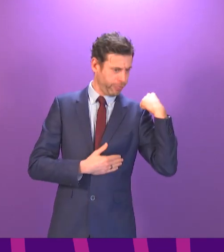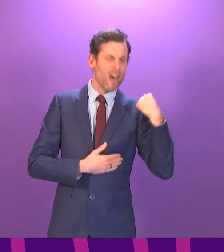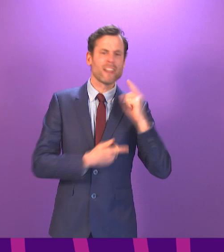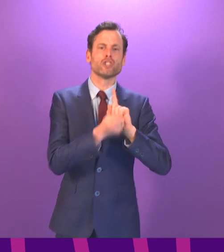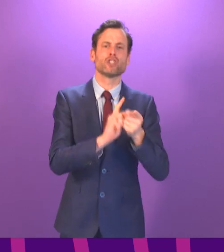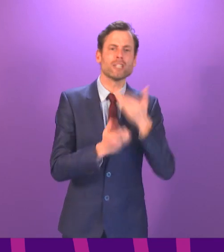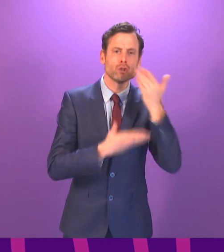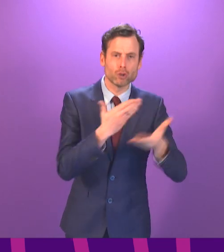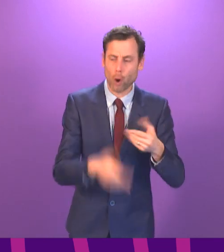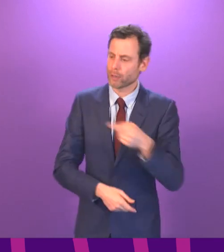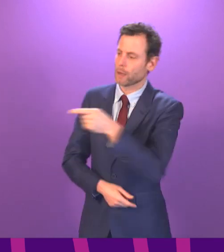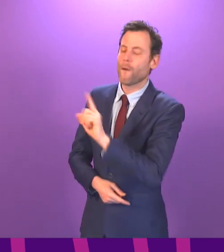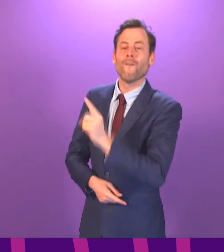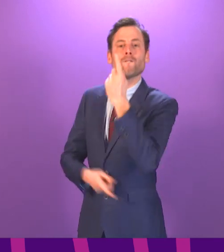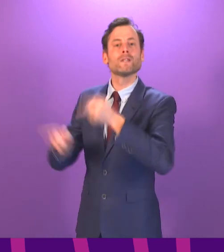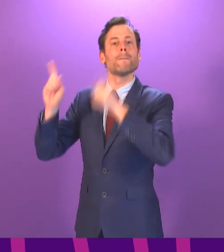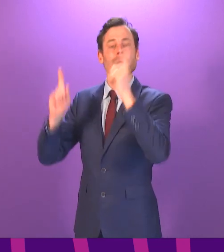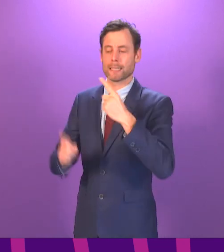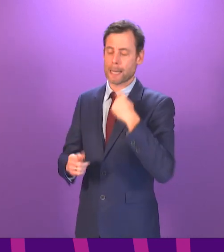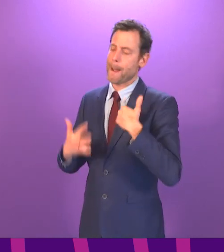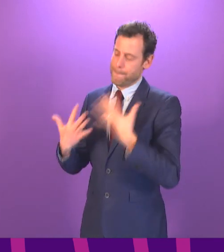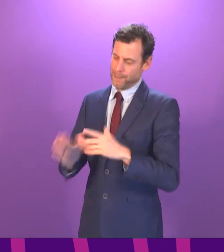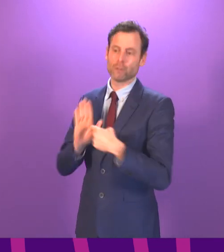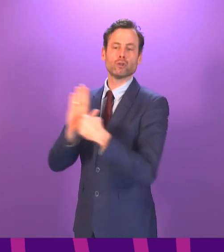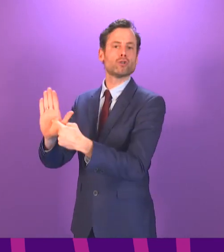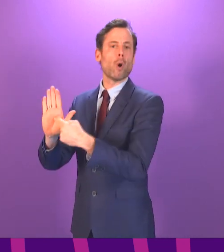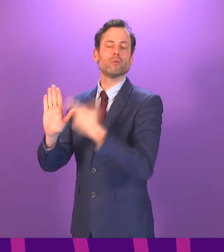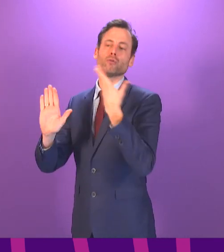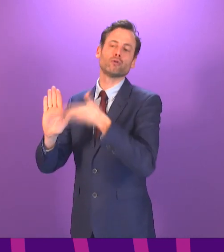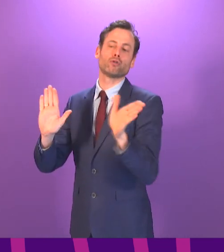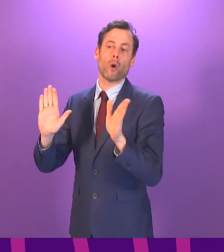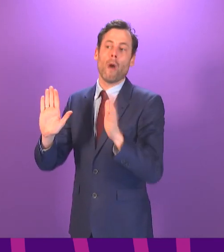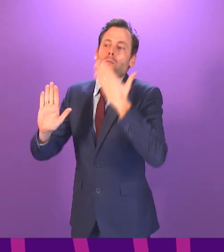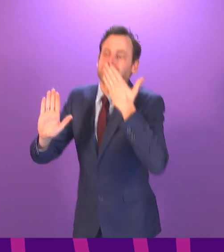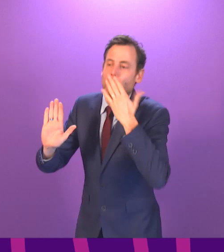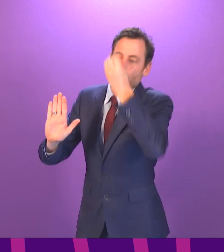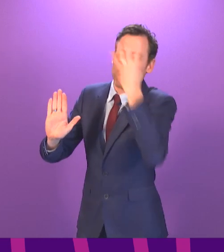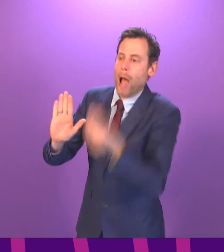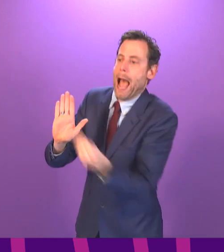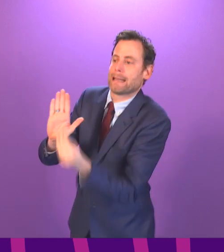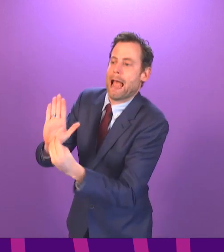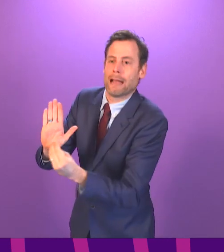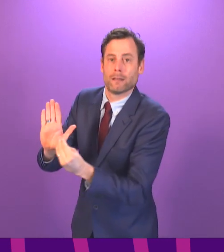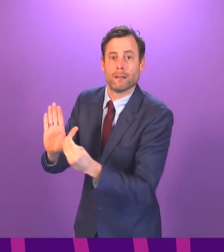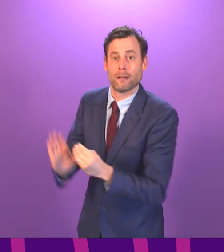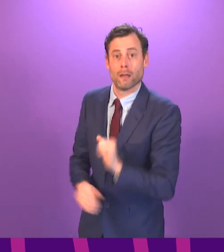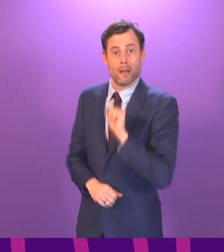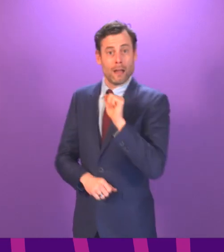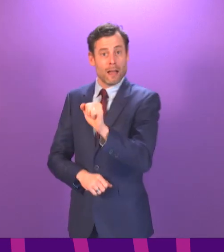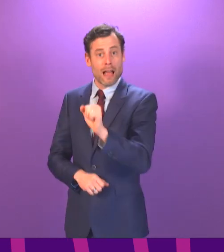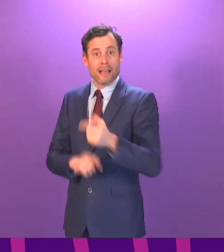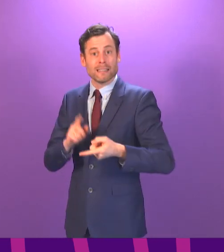ignored and promises of cooperation broken. Officials coached at taxpayers' expense, forced to change their evidence,